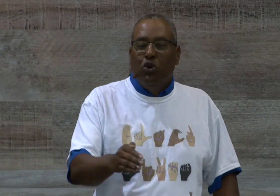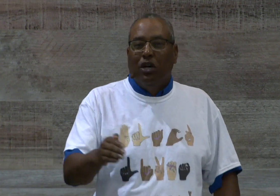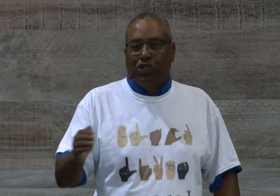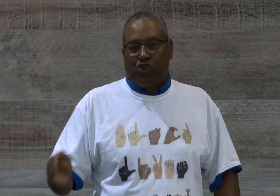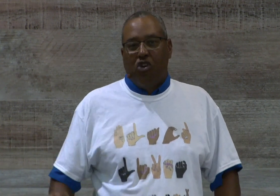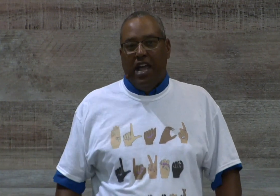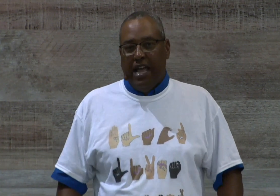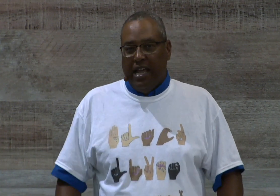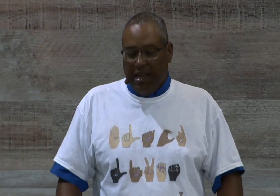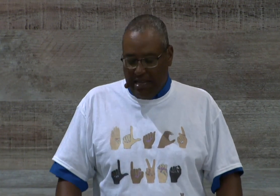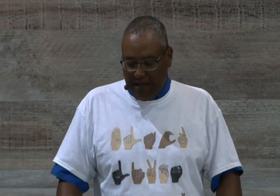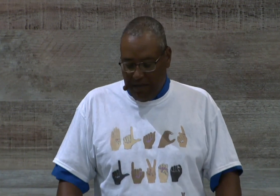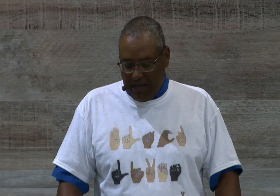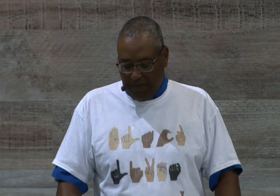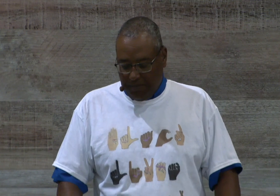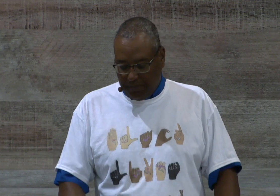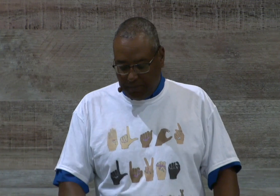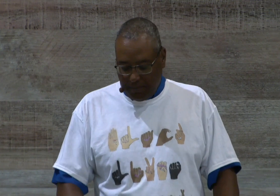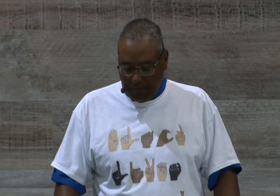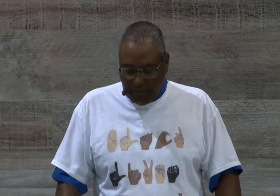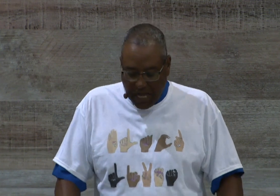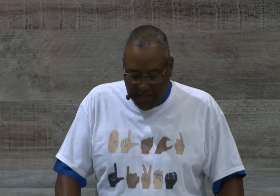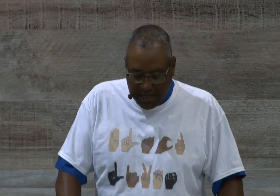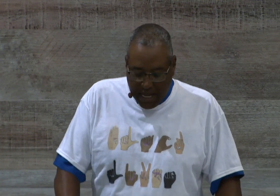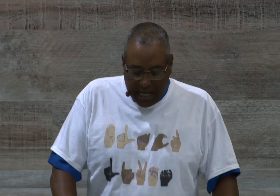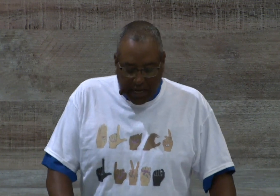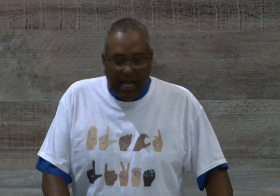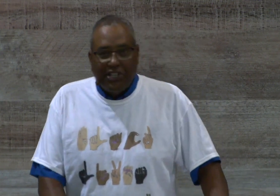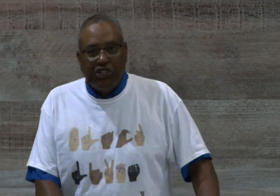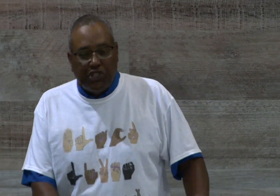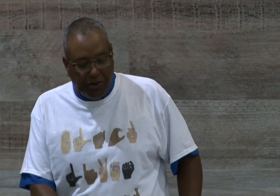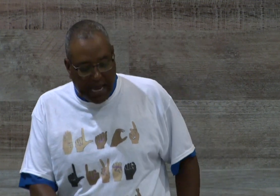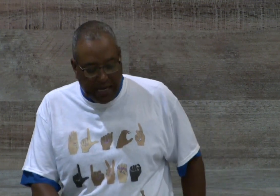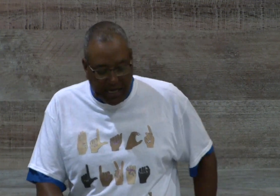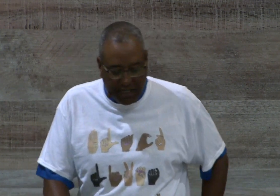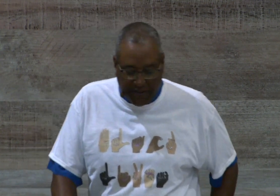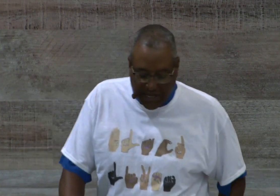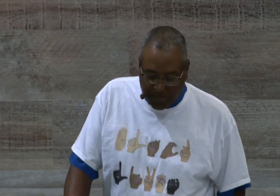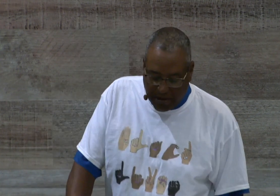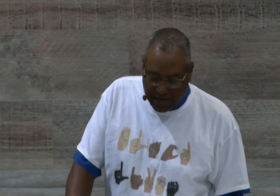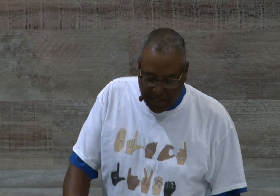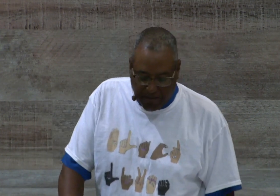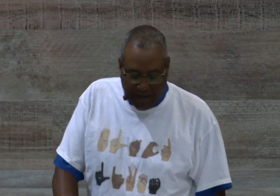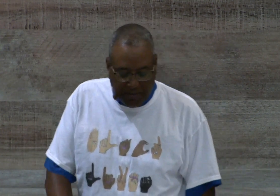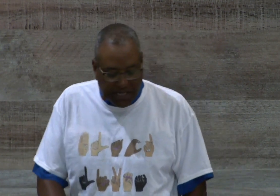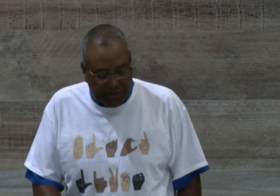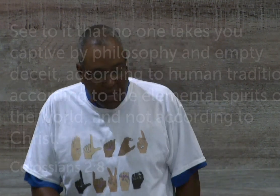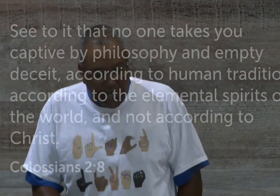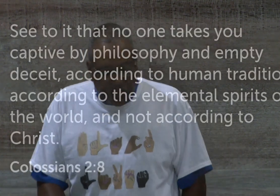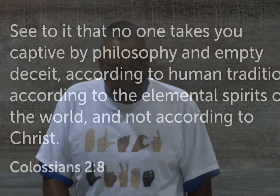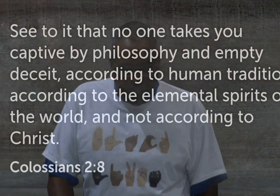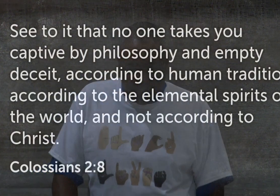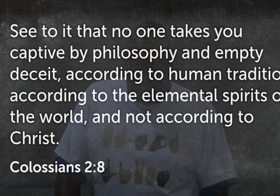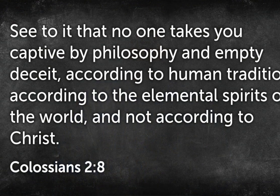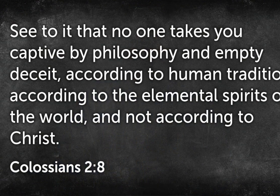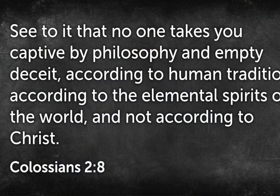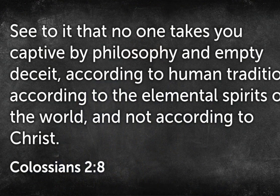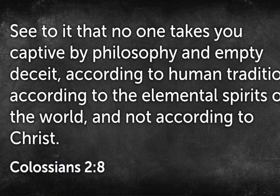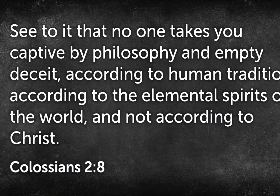astray, amen? Then, in Colossians 2.8, he identifies another problem. says, See to it that no